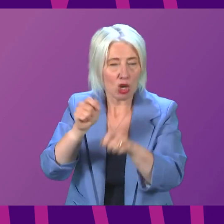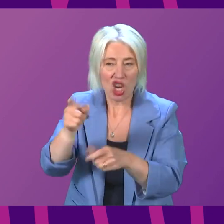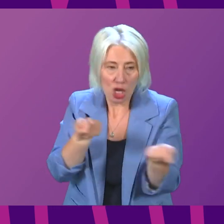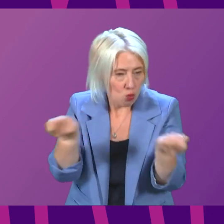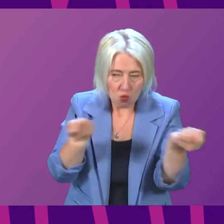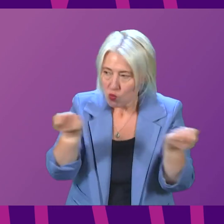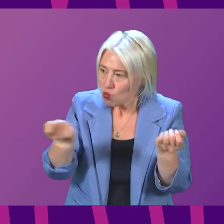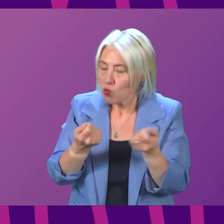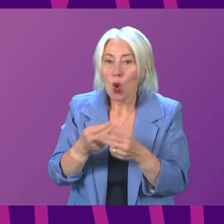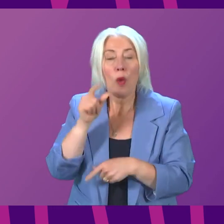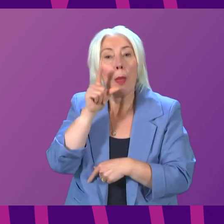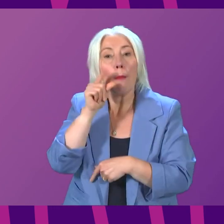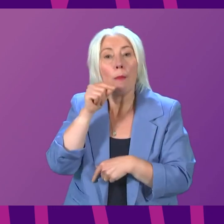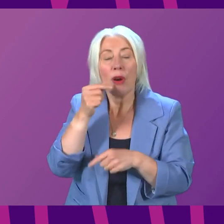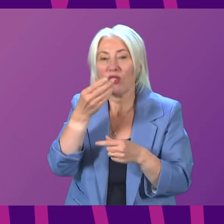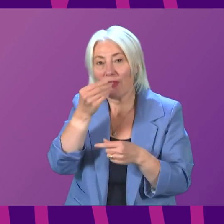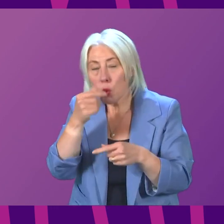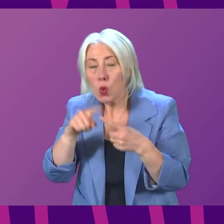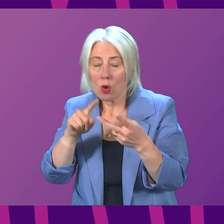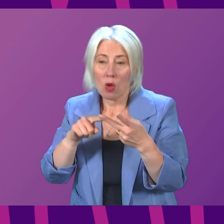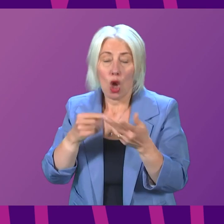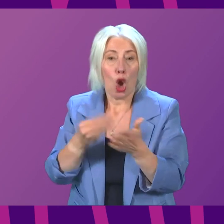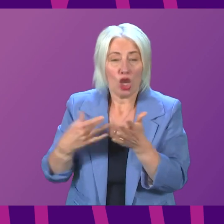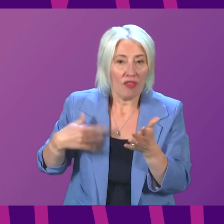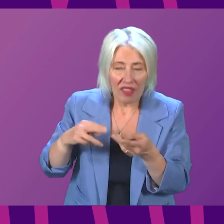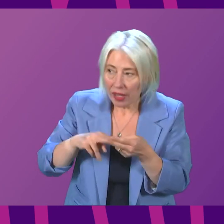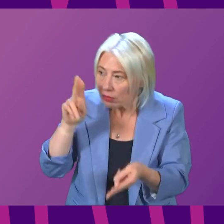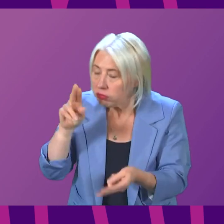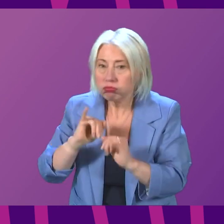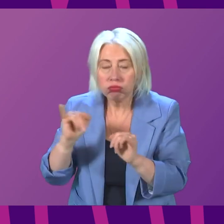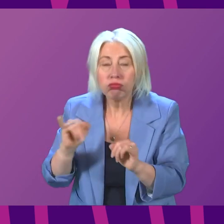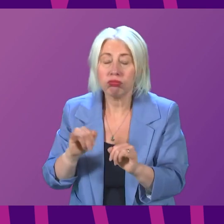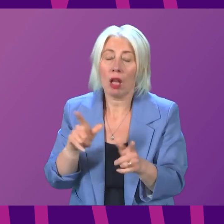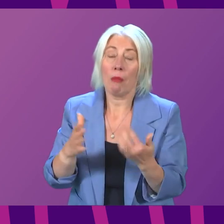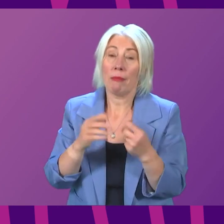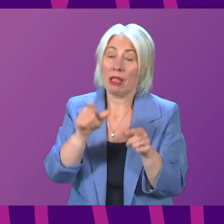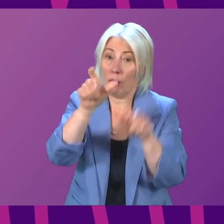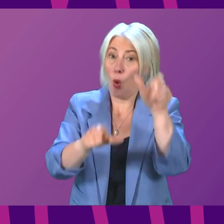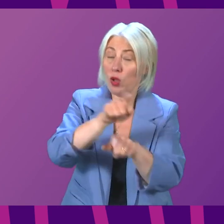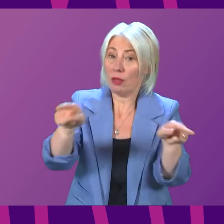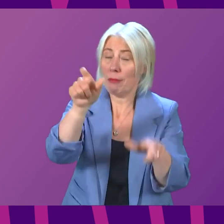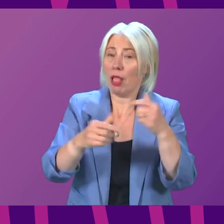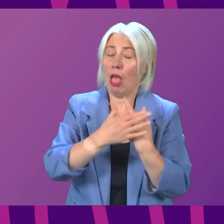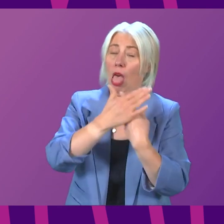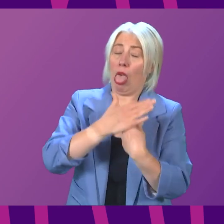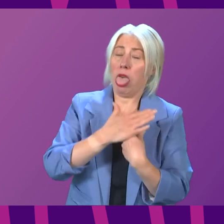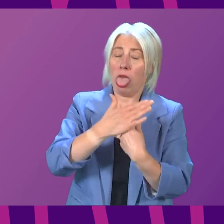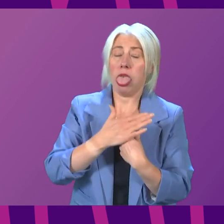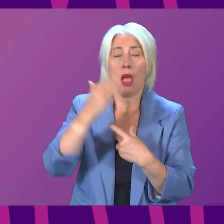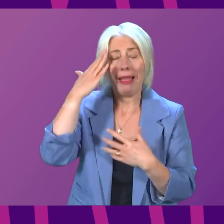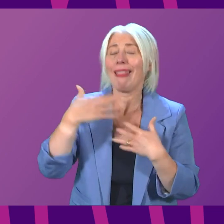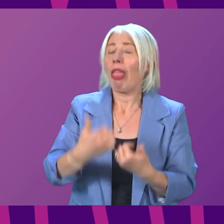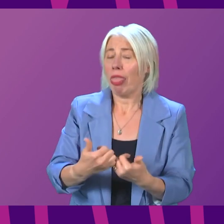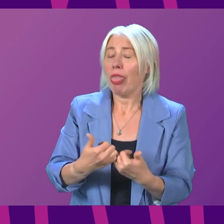the avian flu pressures and the ongoing cost-of-living crisis, there are significant pressures on the mental health of rural workers.